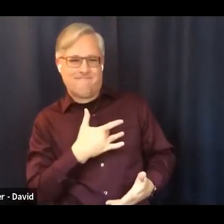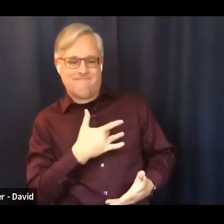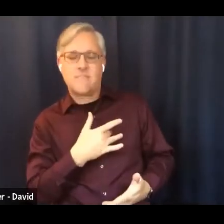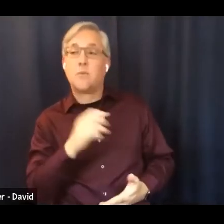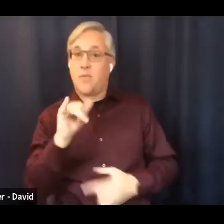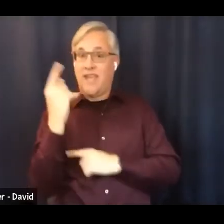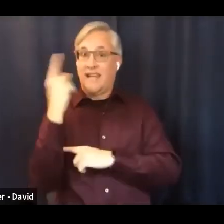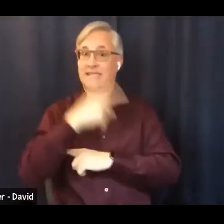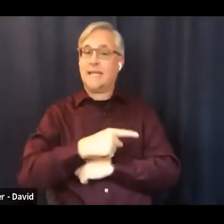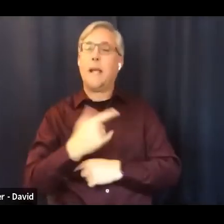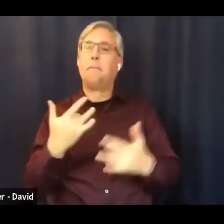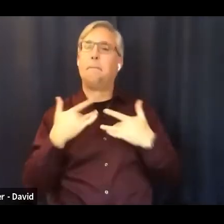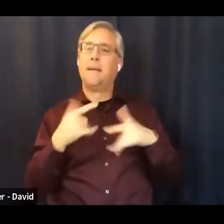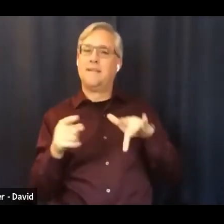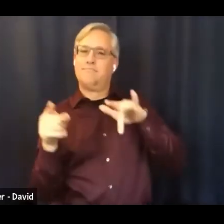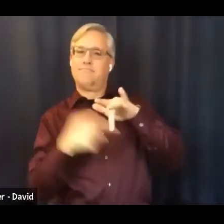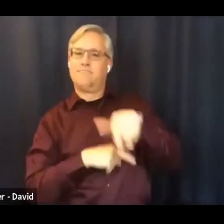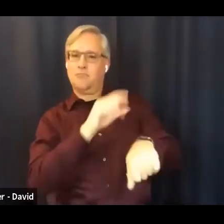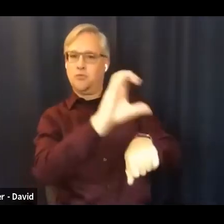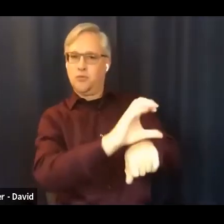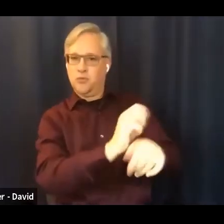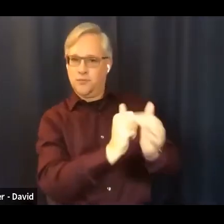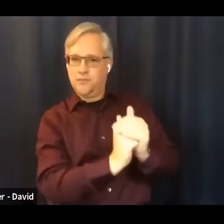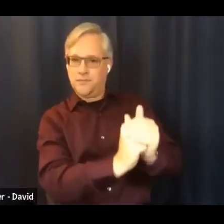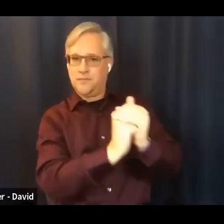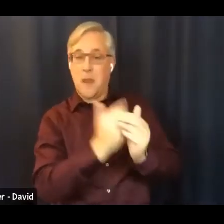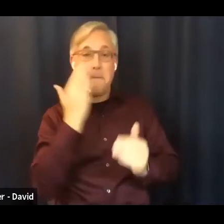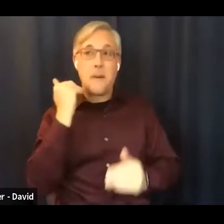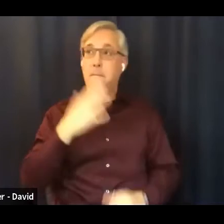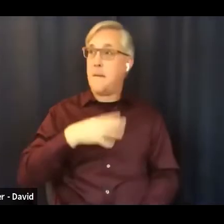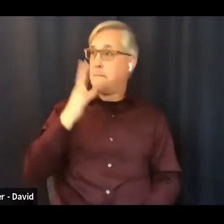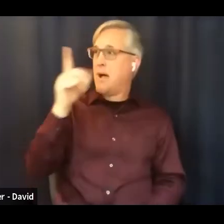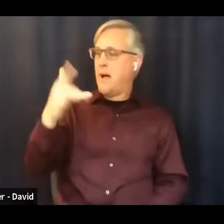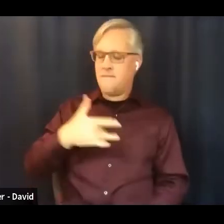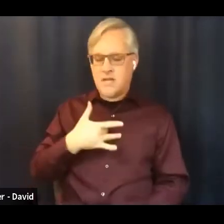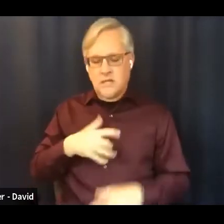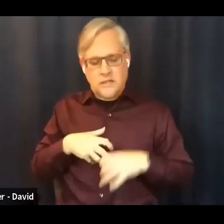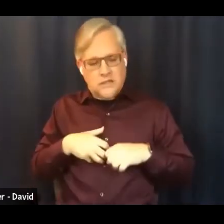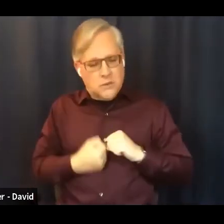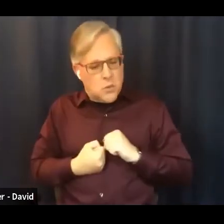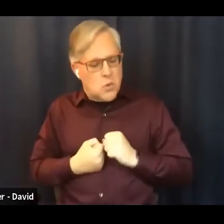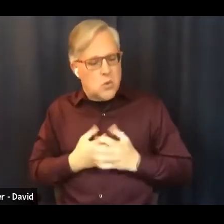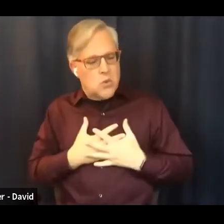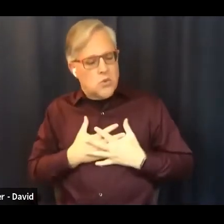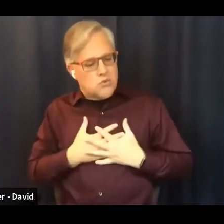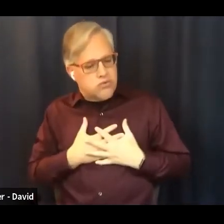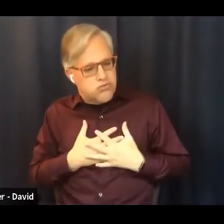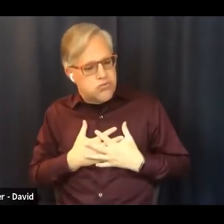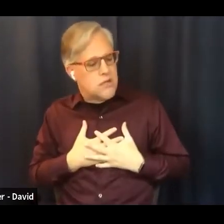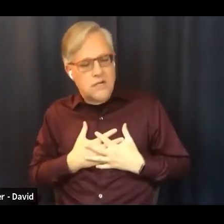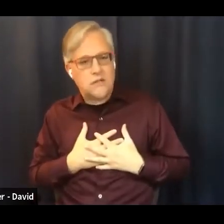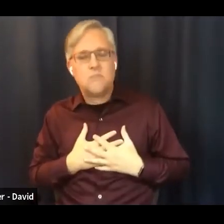worship on mother's day because mom just couldn't do it so we would find another way